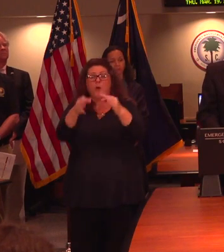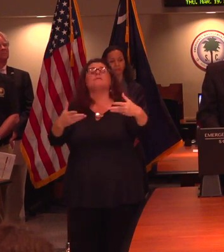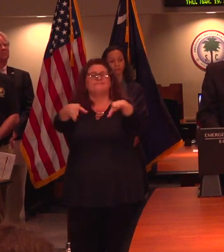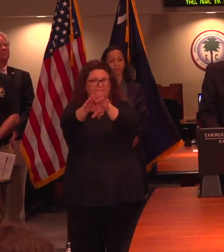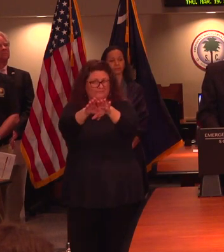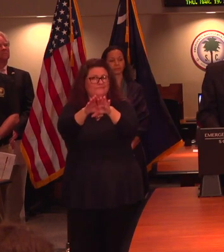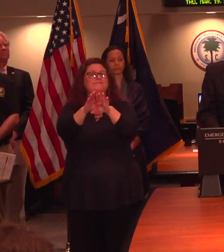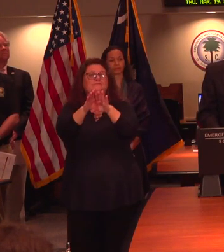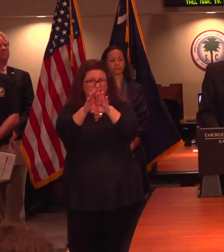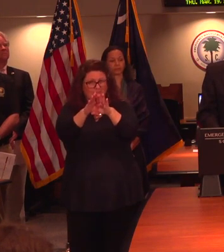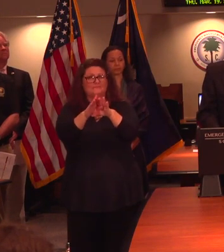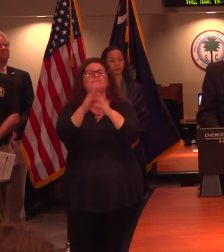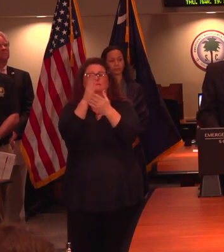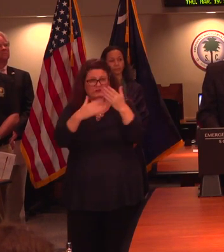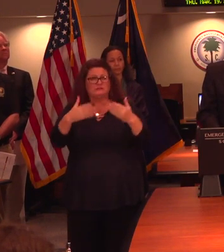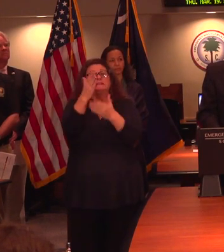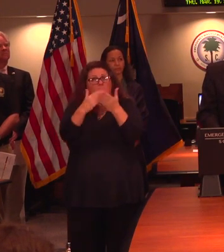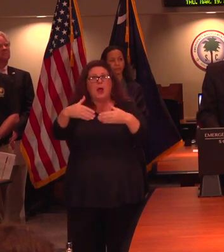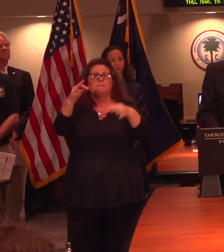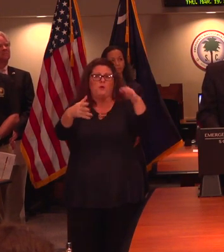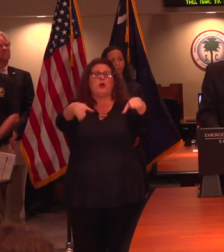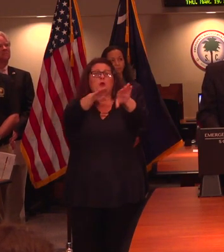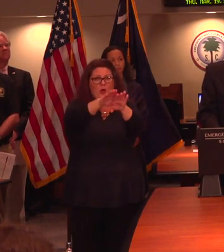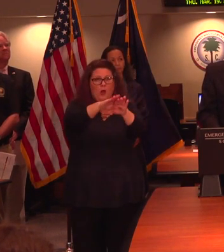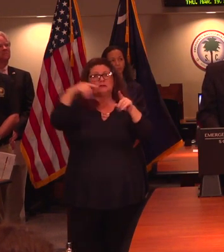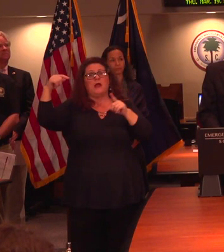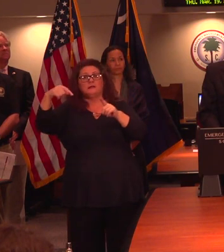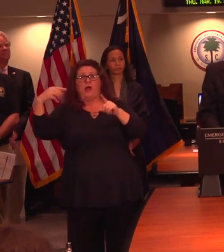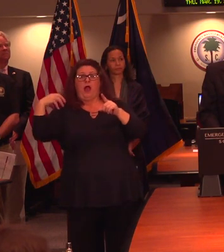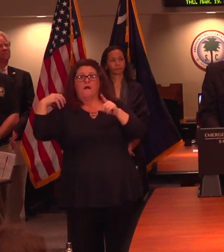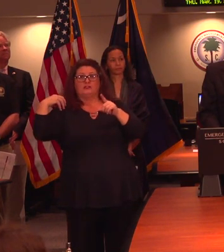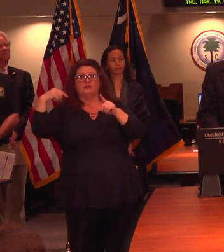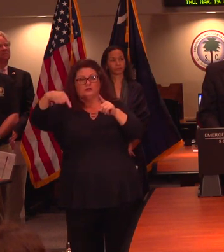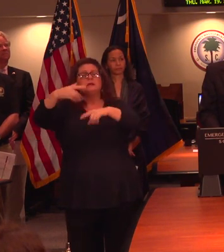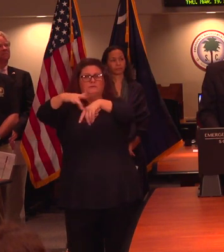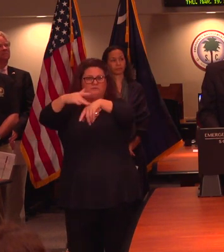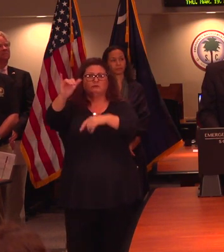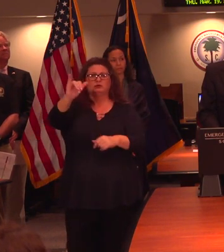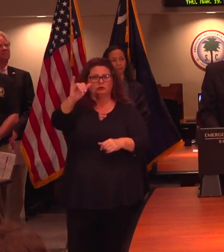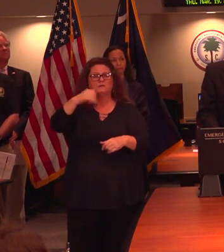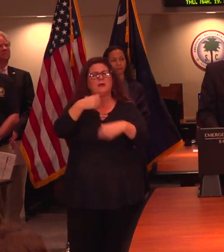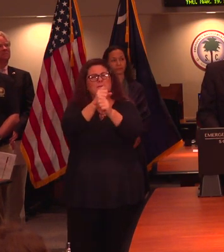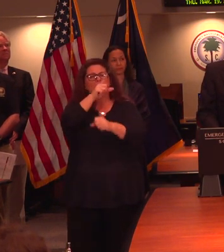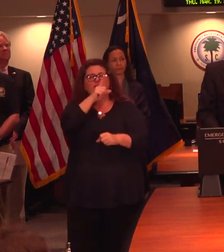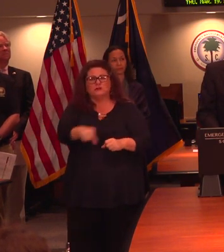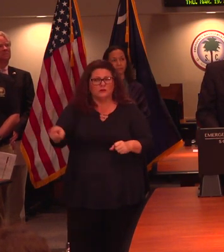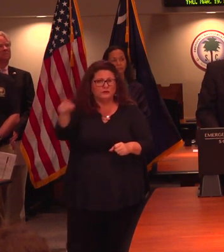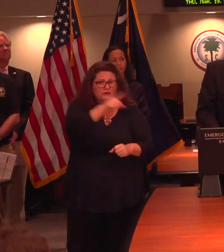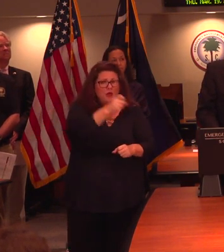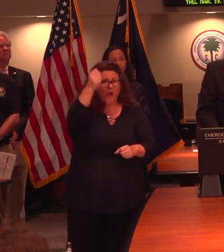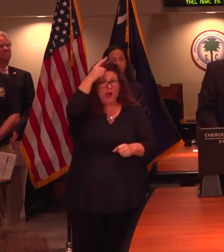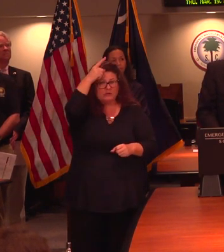also provided some officers that can be present, so I want to assure the people of the state that law enforcement